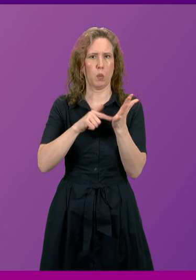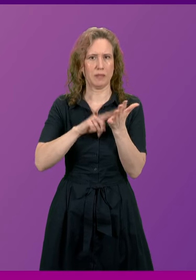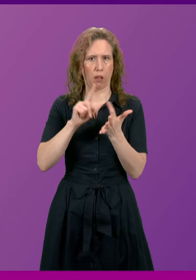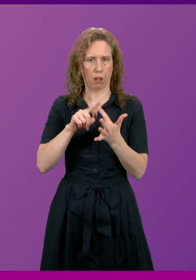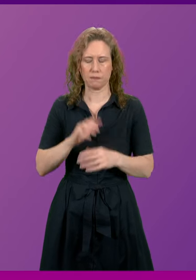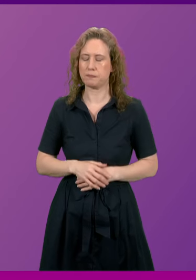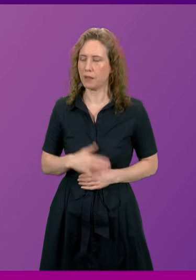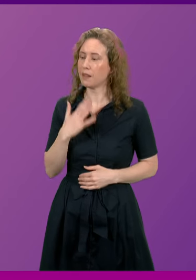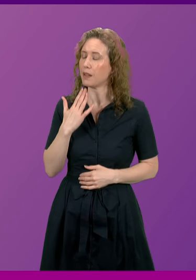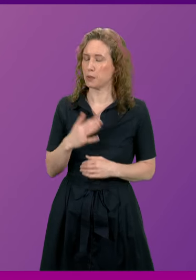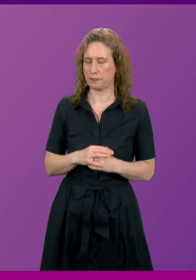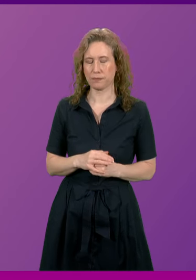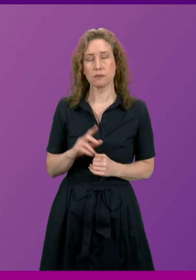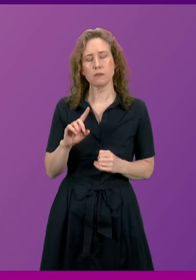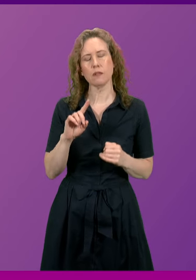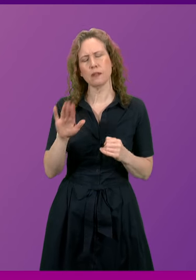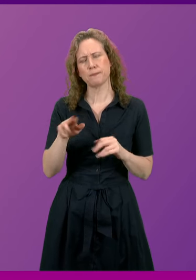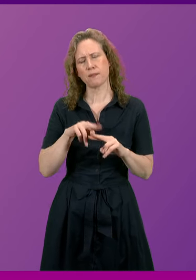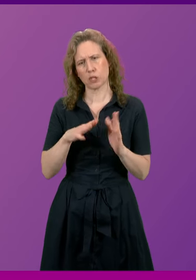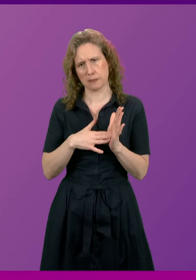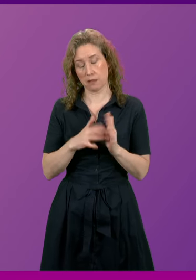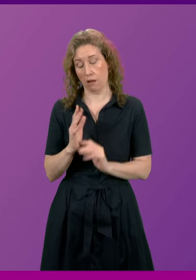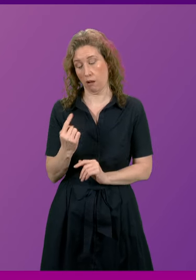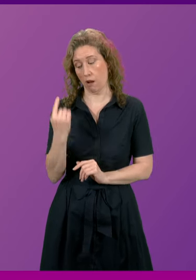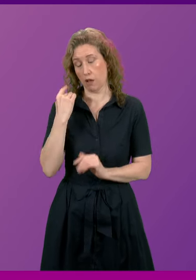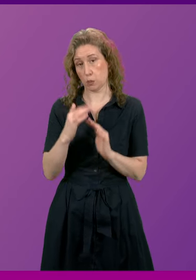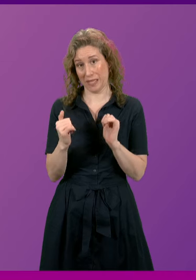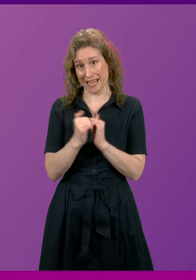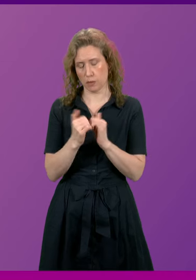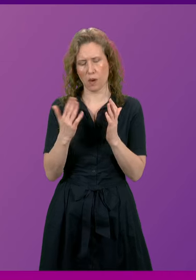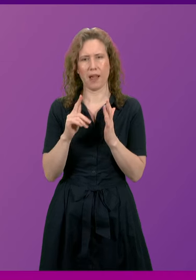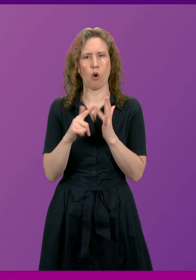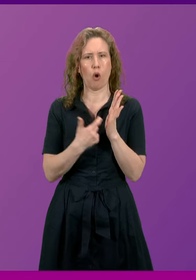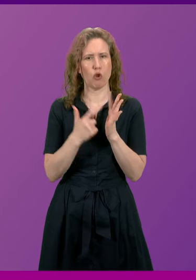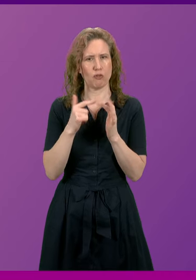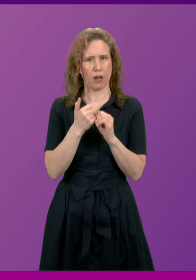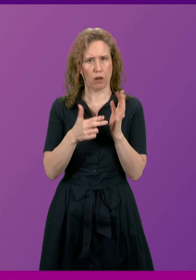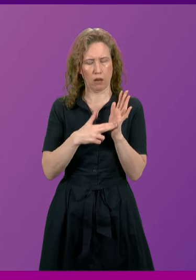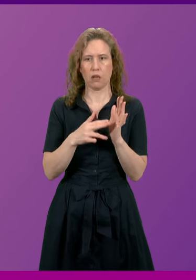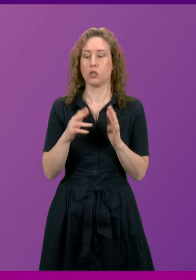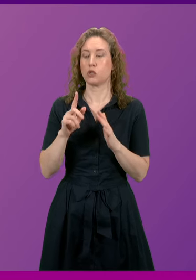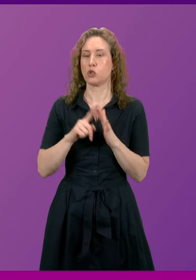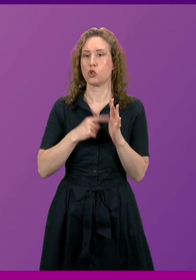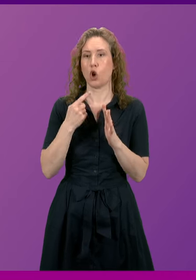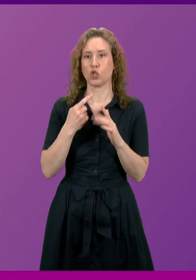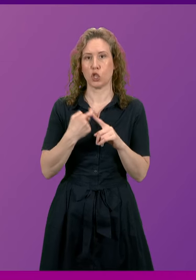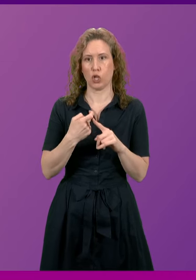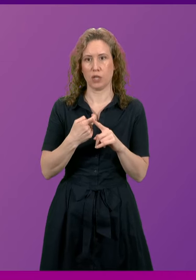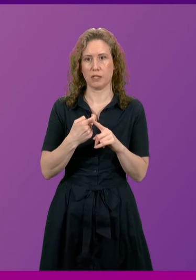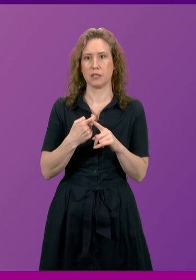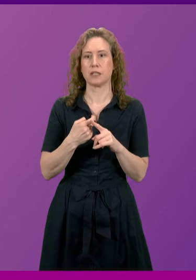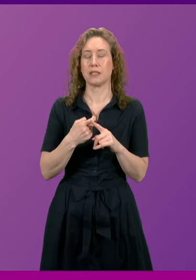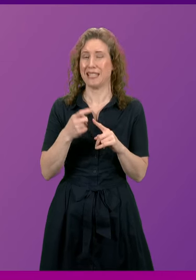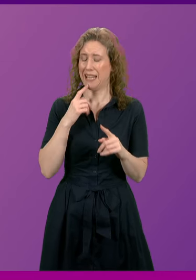Thank you, President of the Office. First Minister, last weekend in Oregon Josh Kerr from Edinburgh AC smashed the